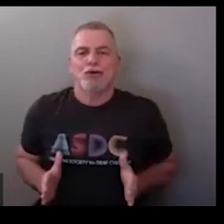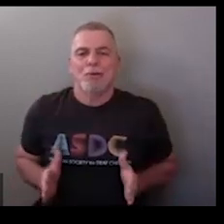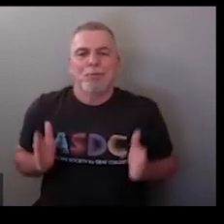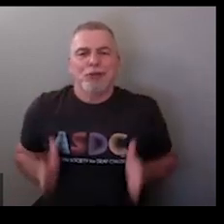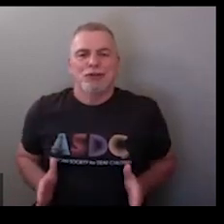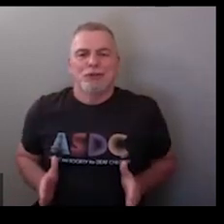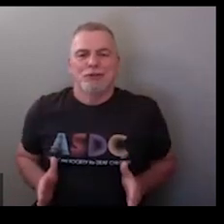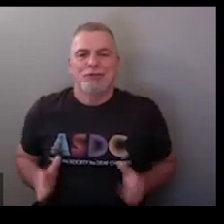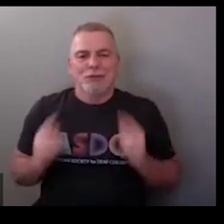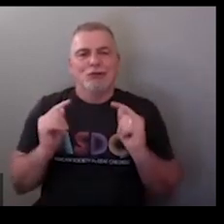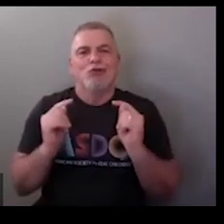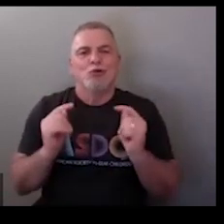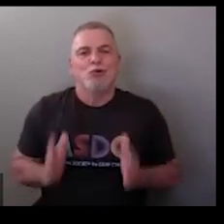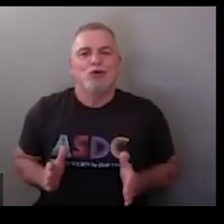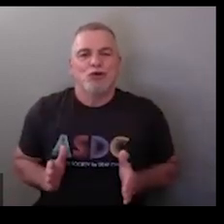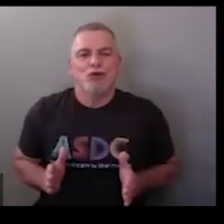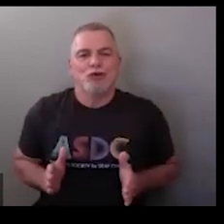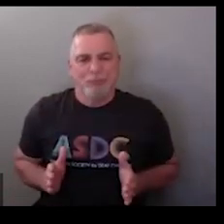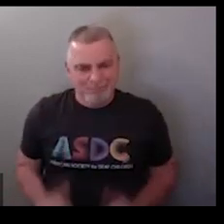and then you can add your person marker